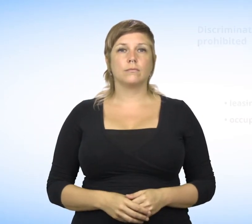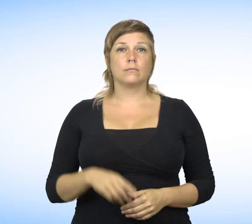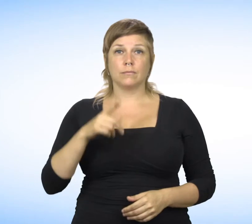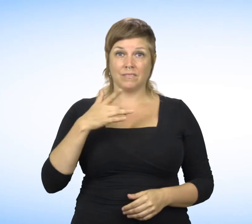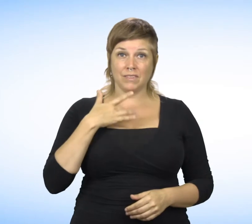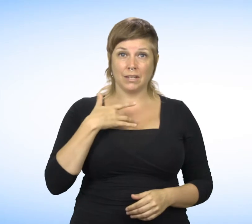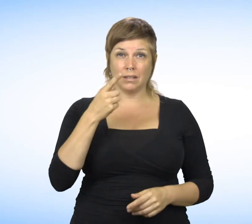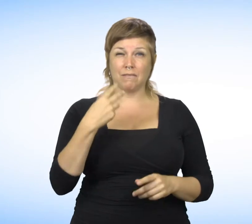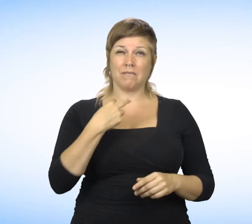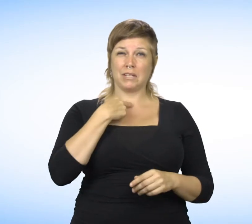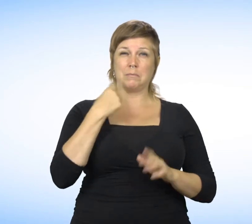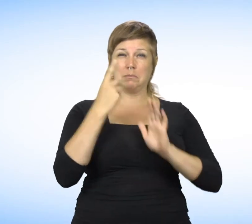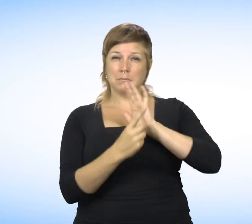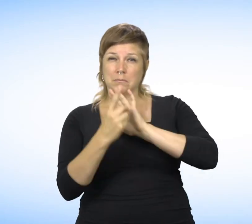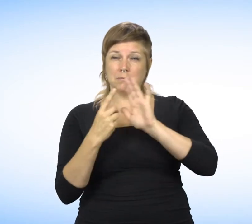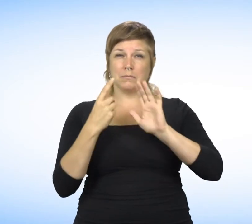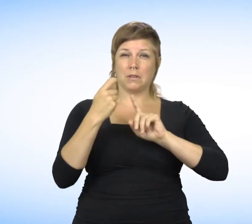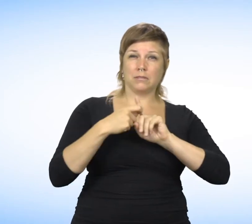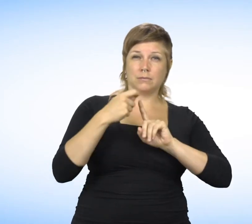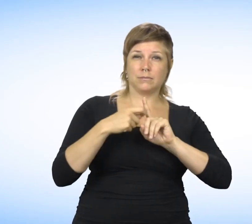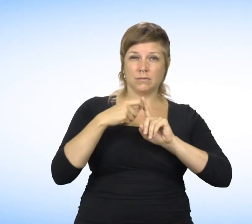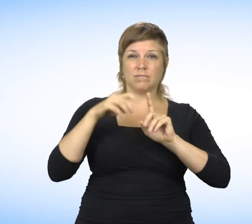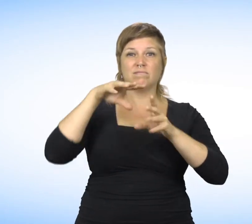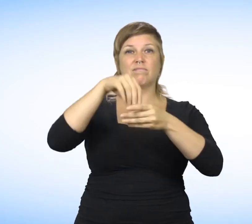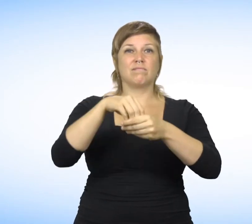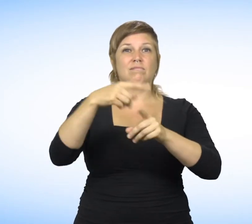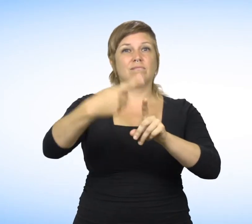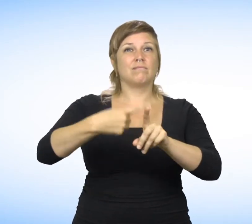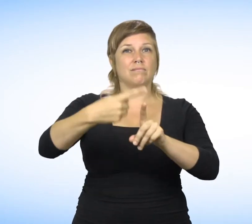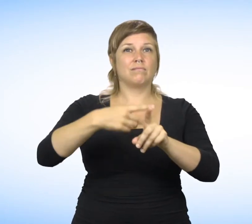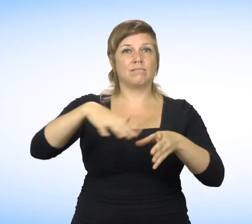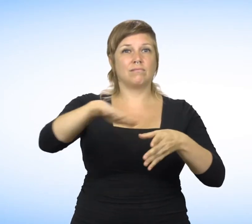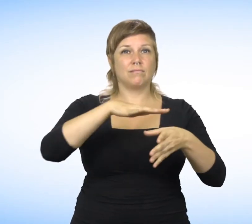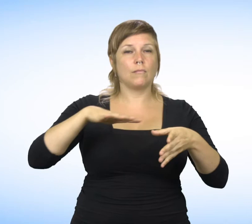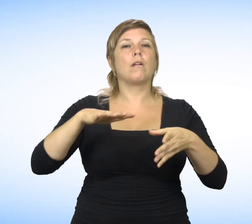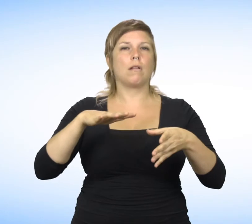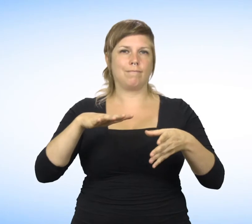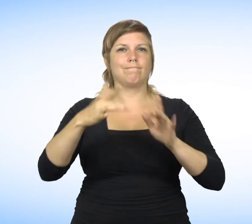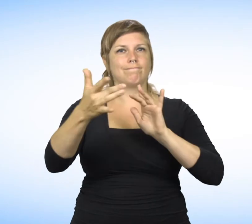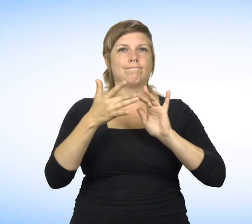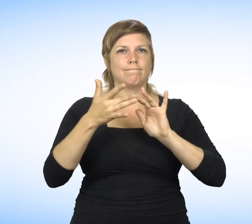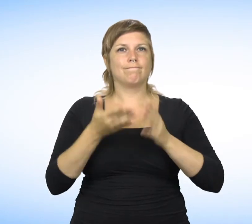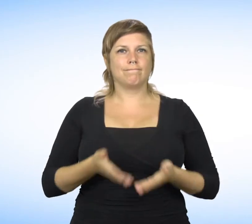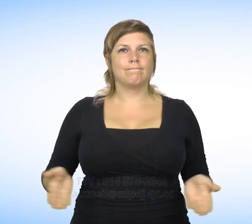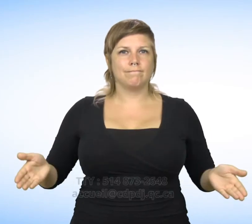If you believe you have been a victim of discrimination or harassment in housing, contact us by TTY at